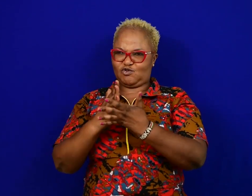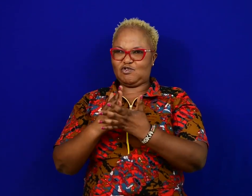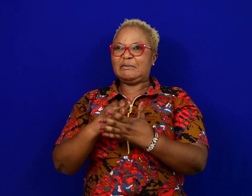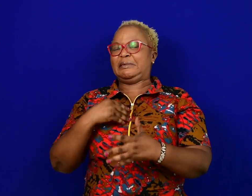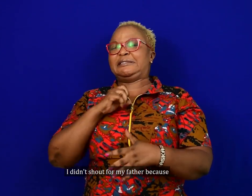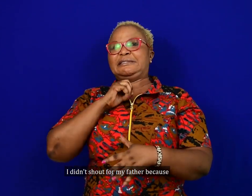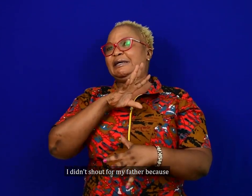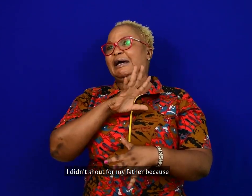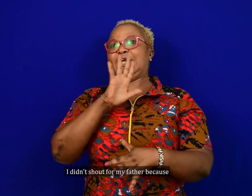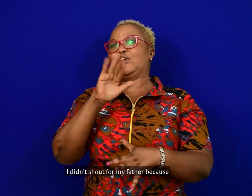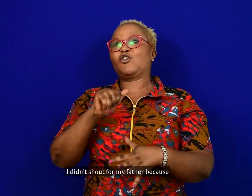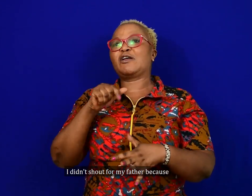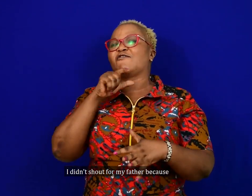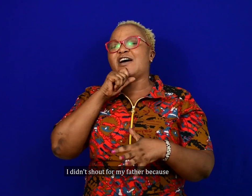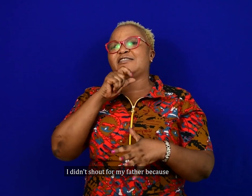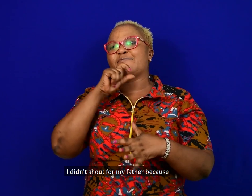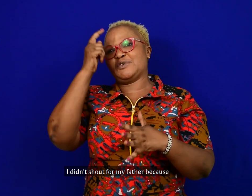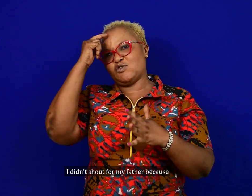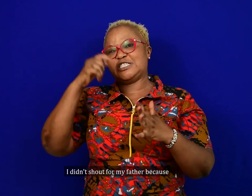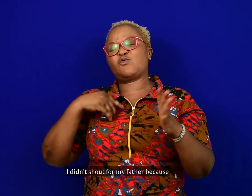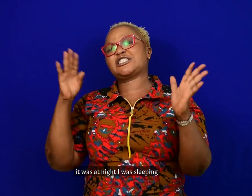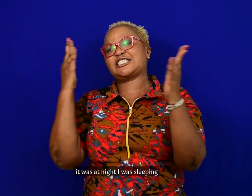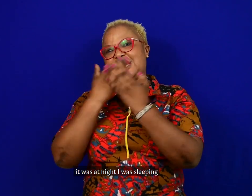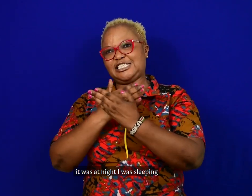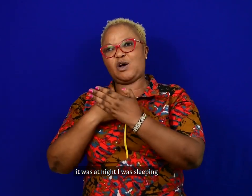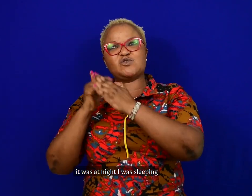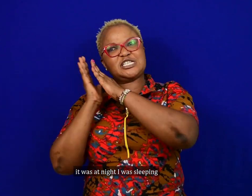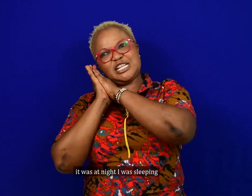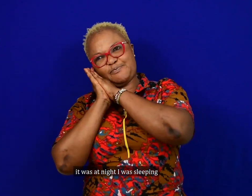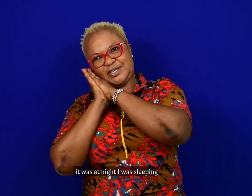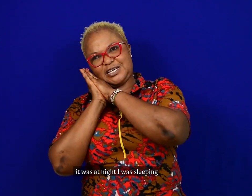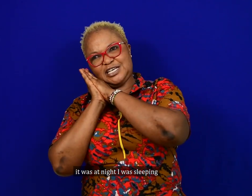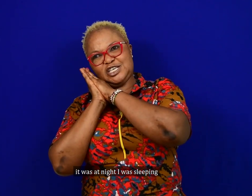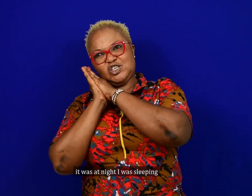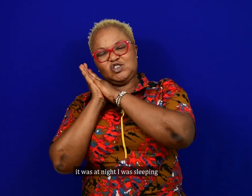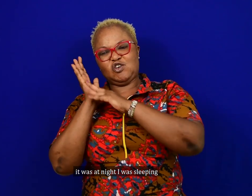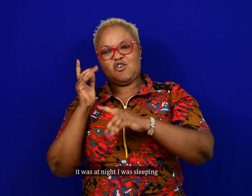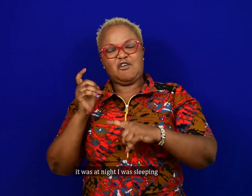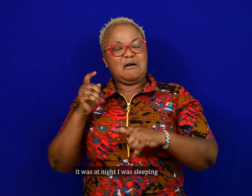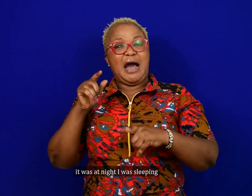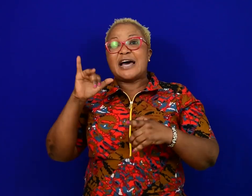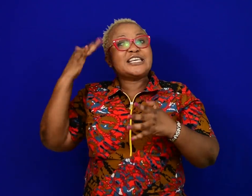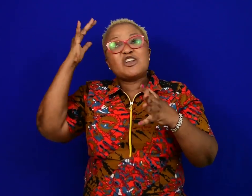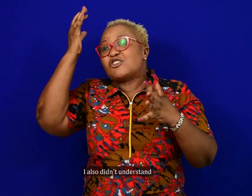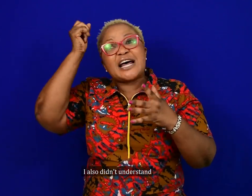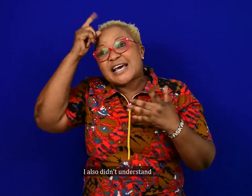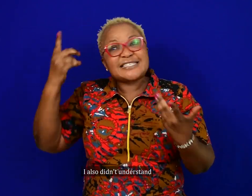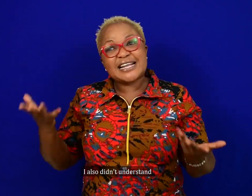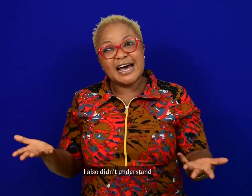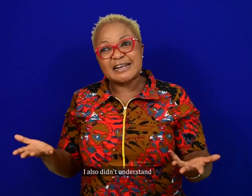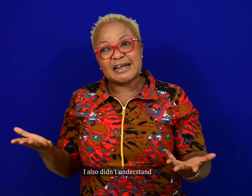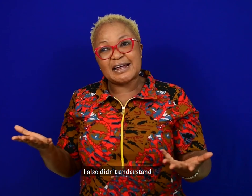I didn't shout for my father, because it was at night, and I was sleeping. I also didn't understand,